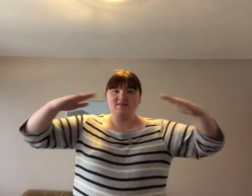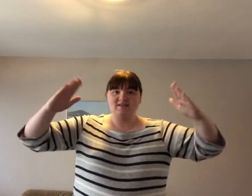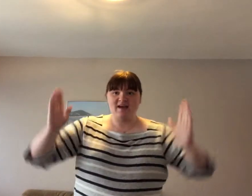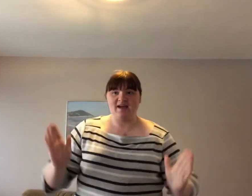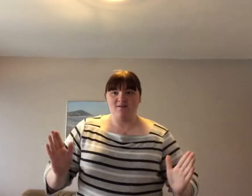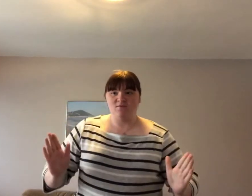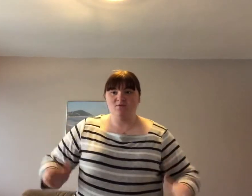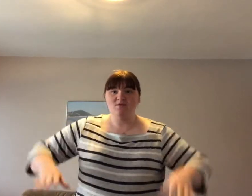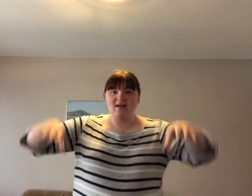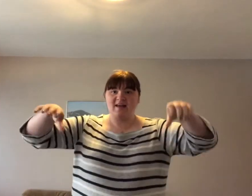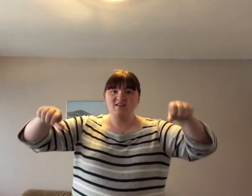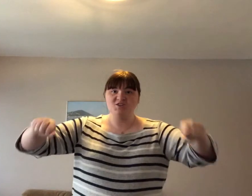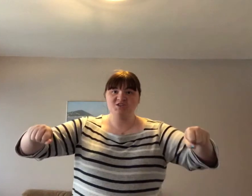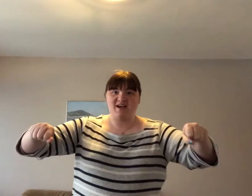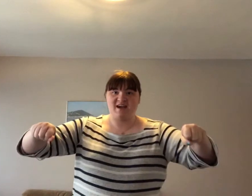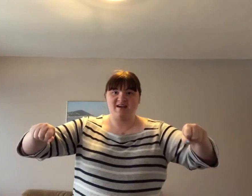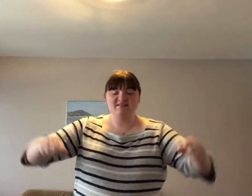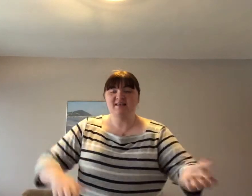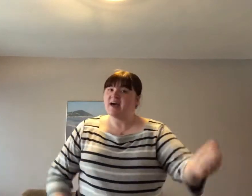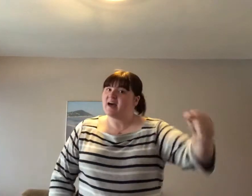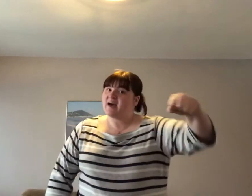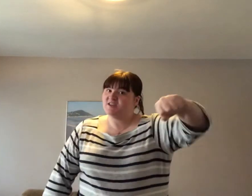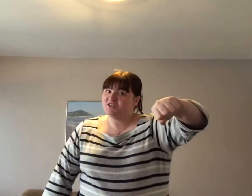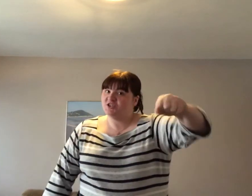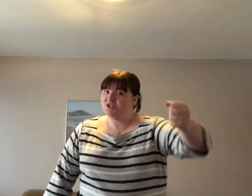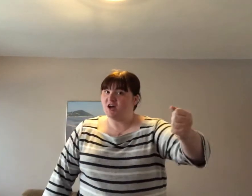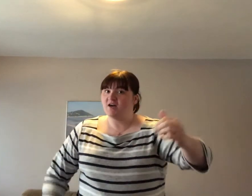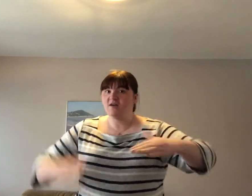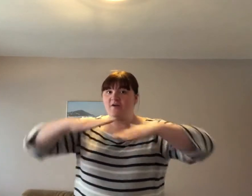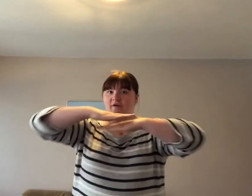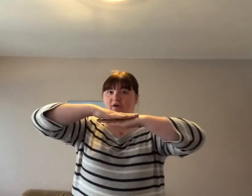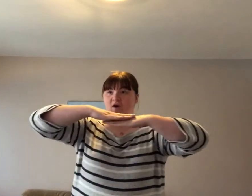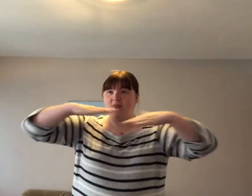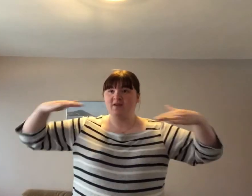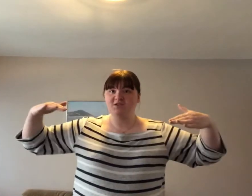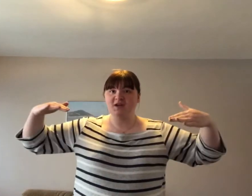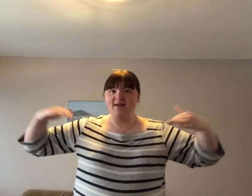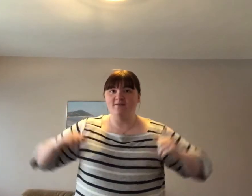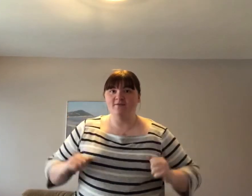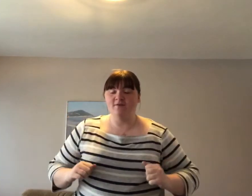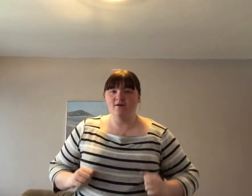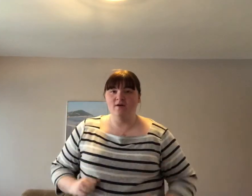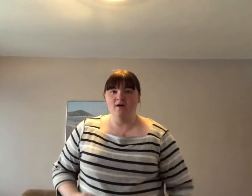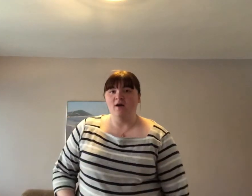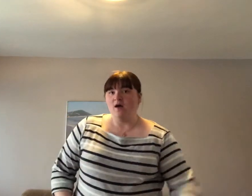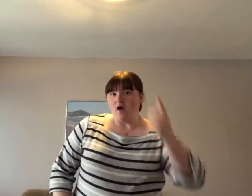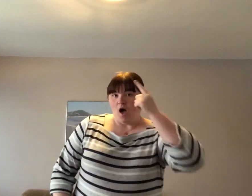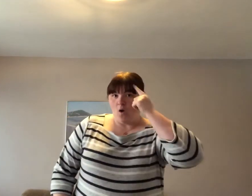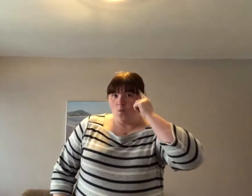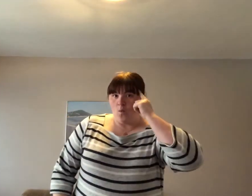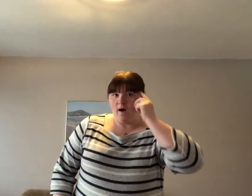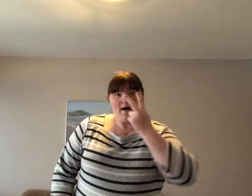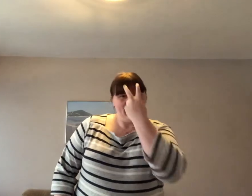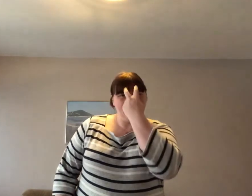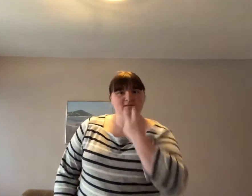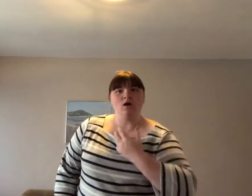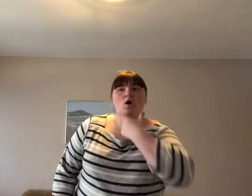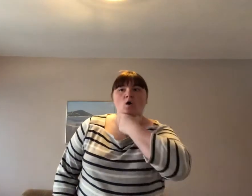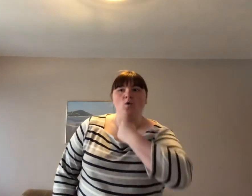table and chairs and a jug on the shelf. A wise old